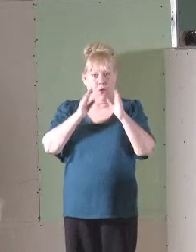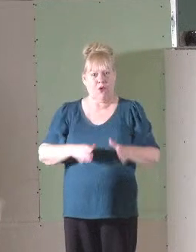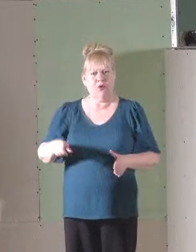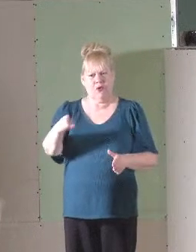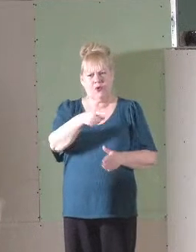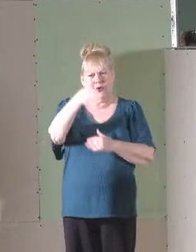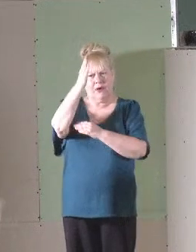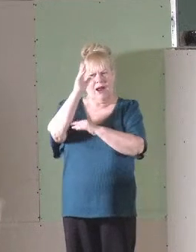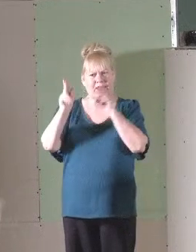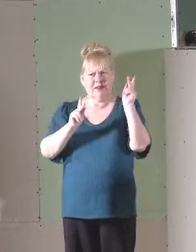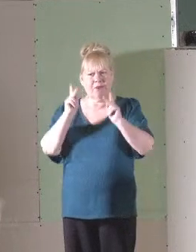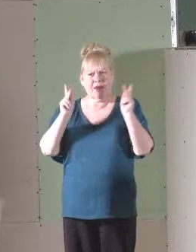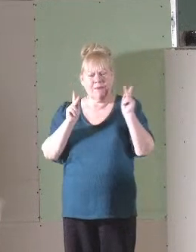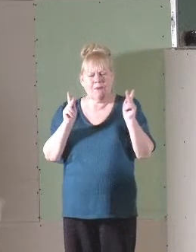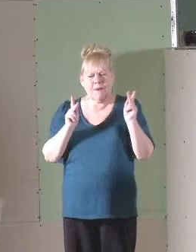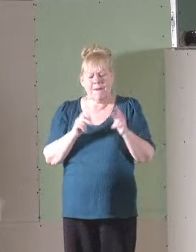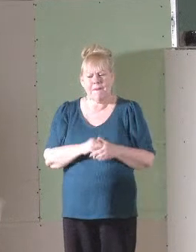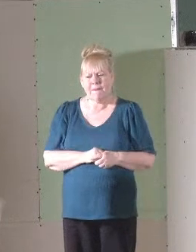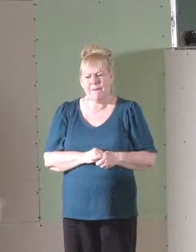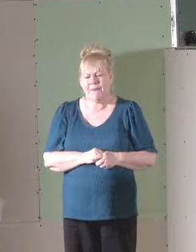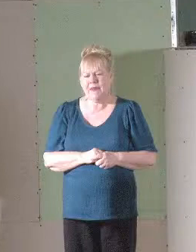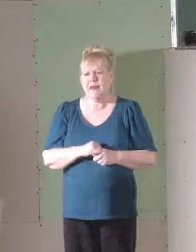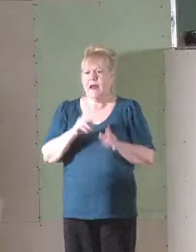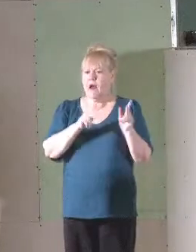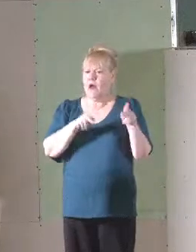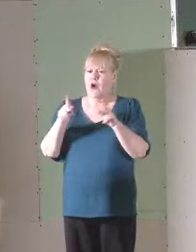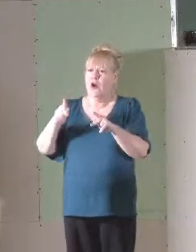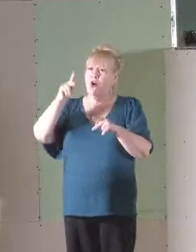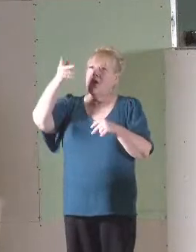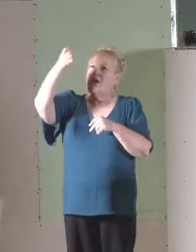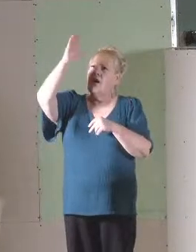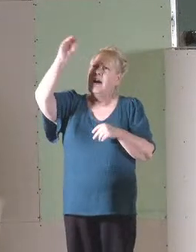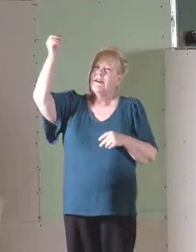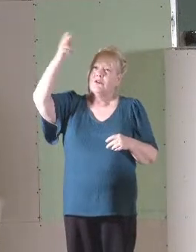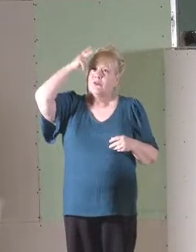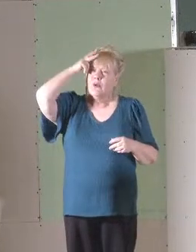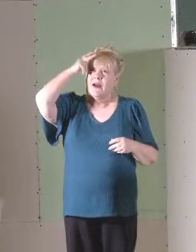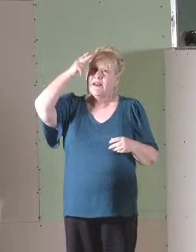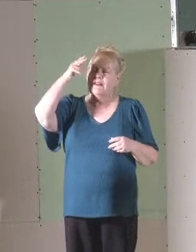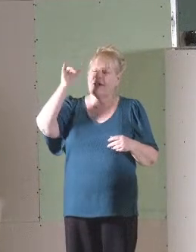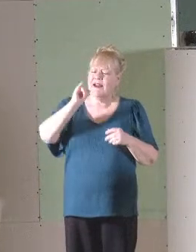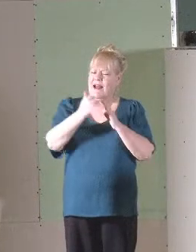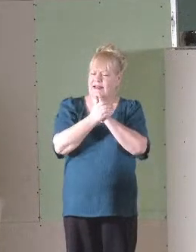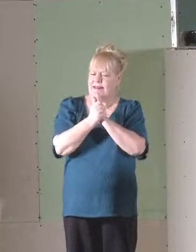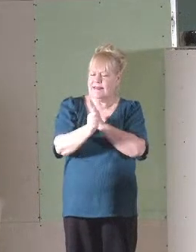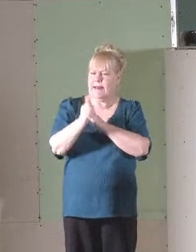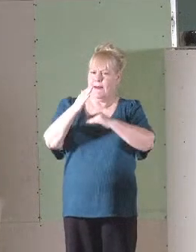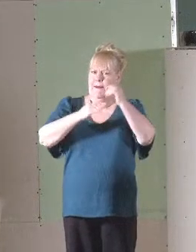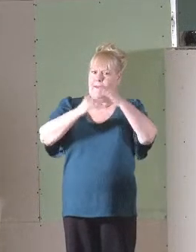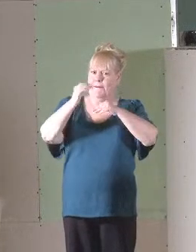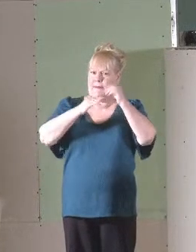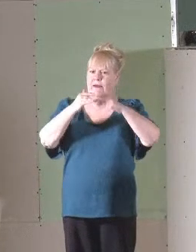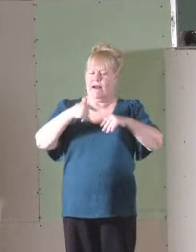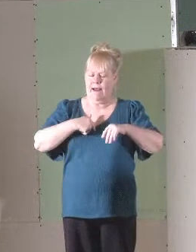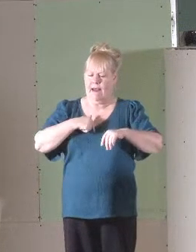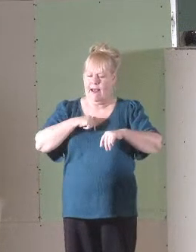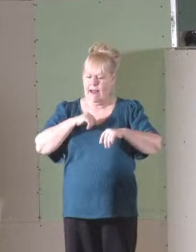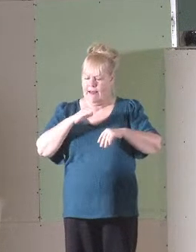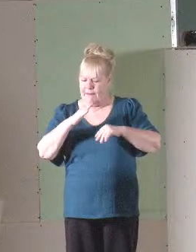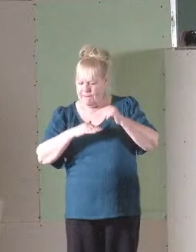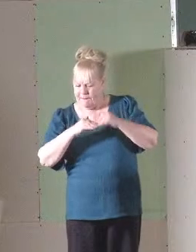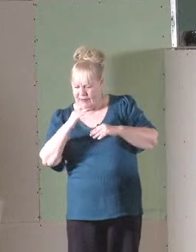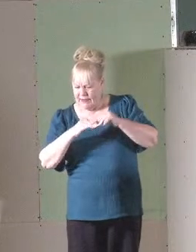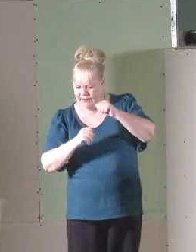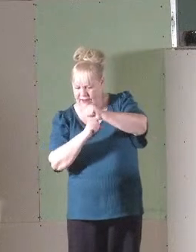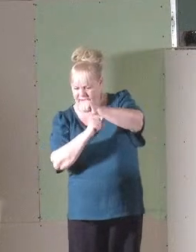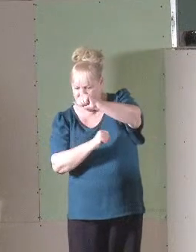field, God's building. According to the grace of God given to me, like a skilled master builder, I laid a foundation, and someone else